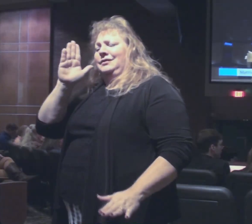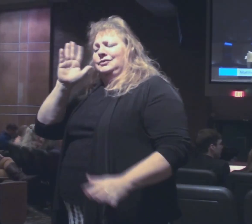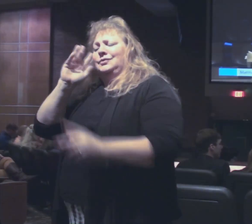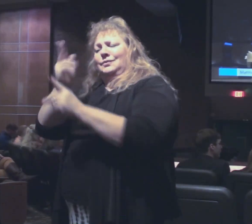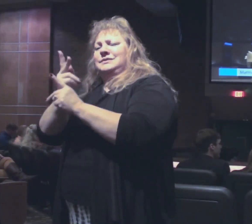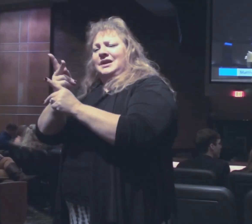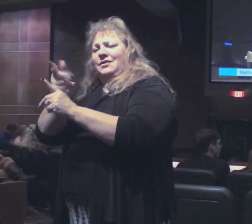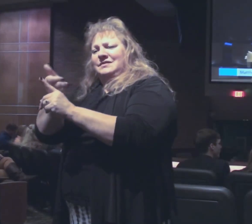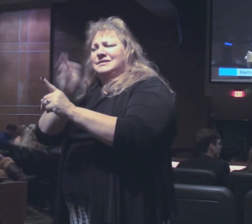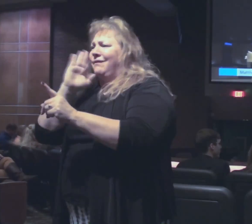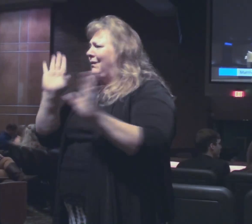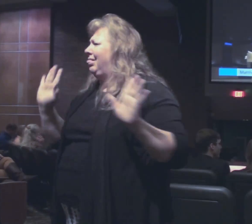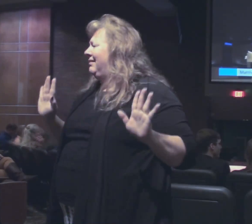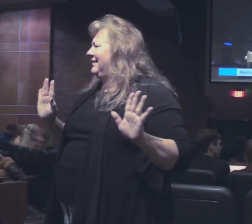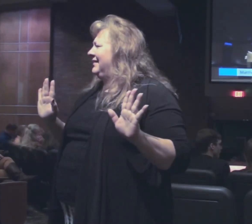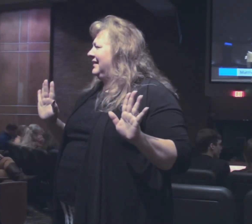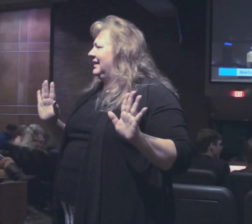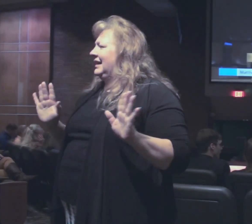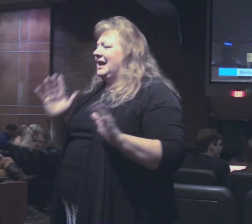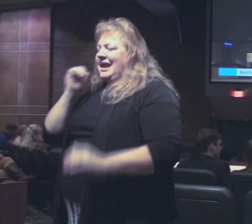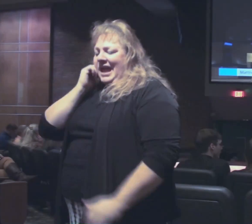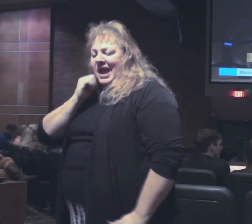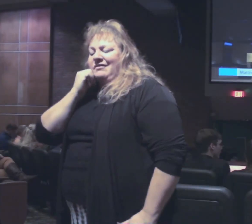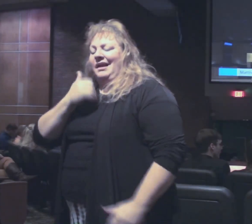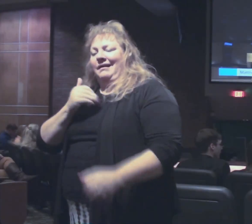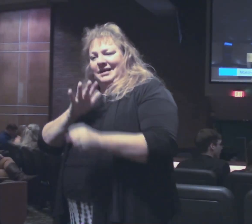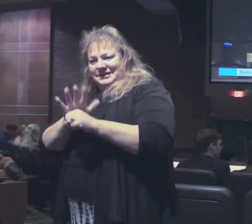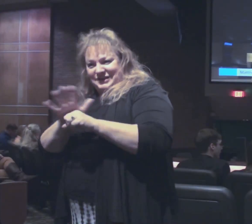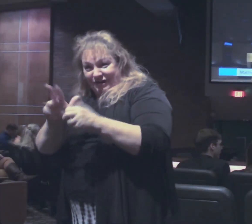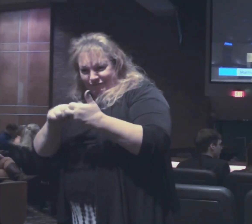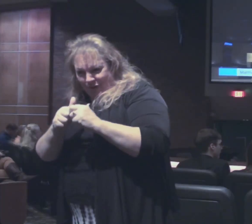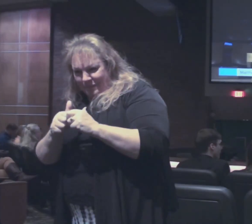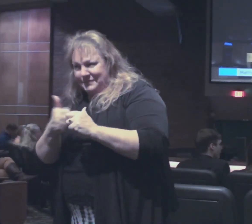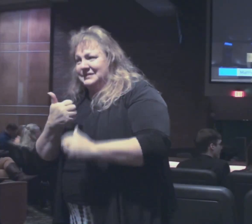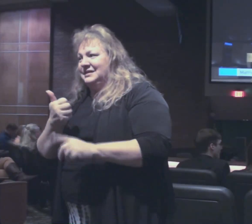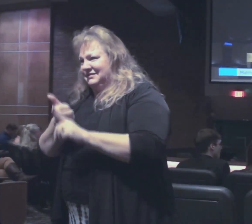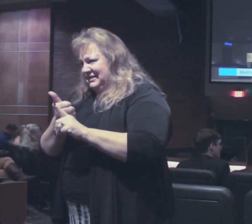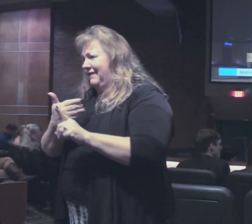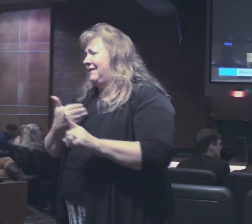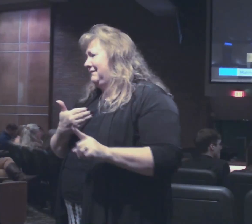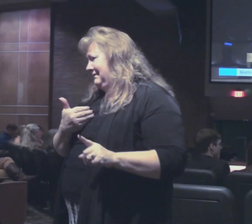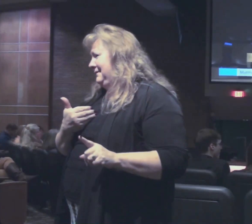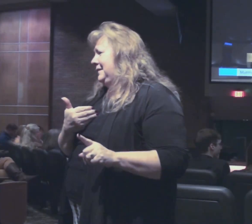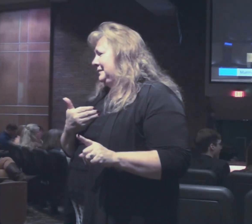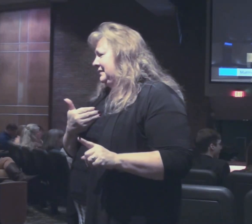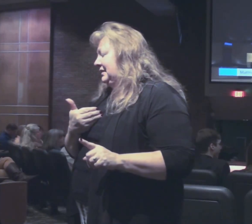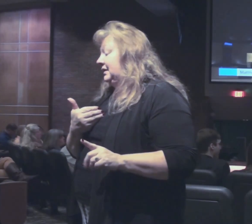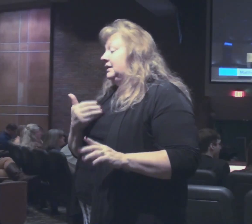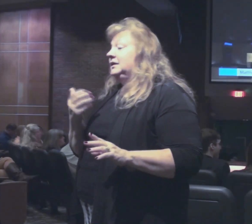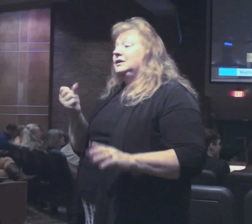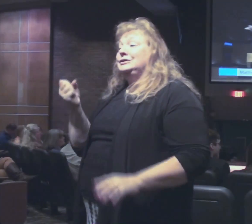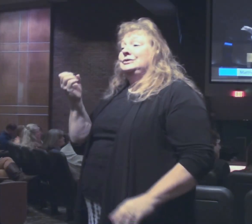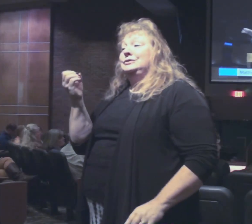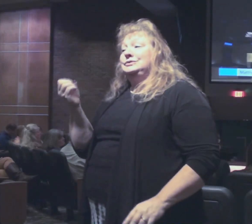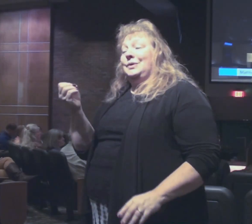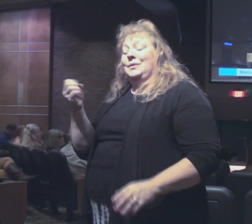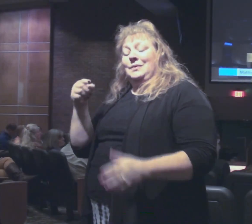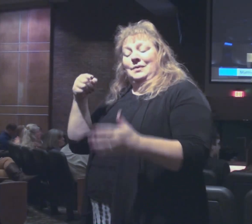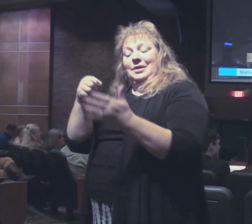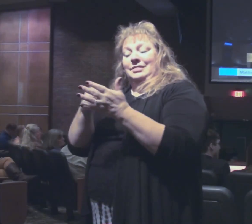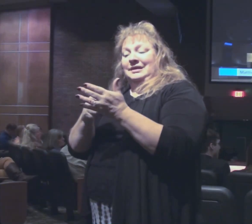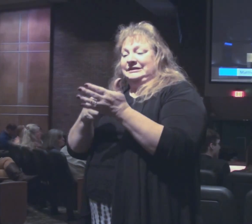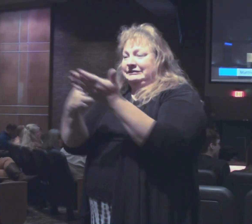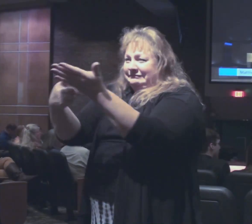itself. Each day has enough trouble of its own. So in this whole